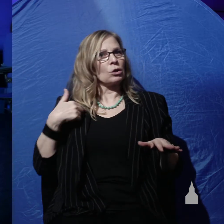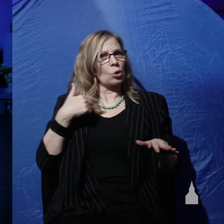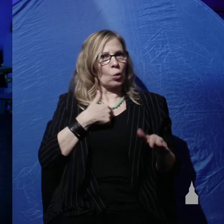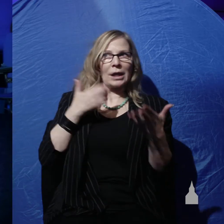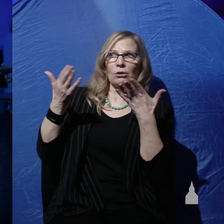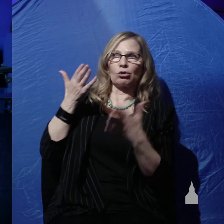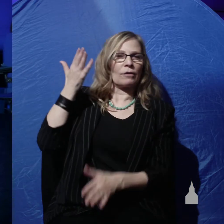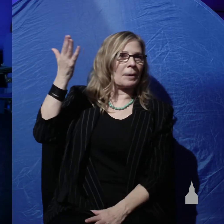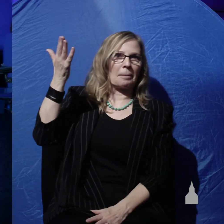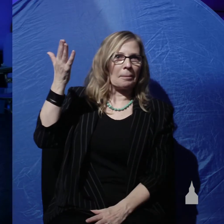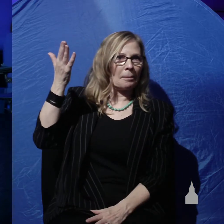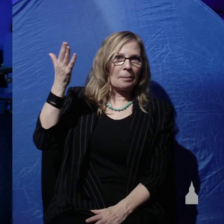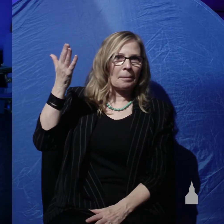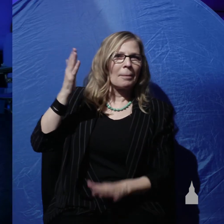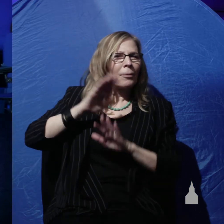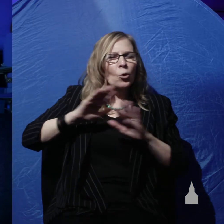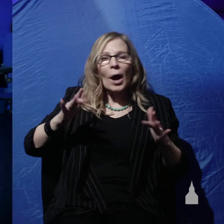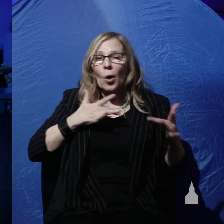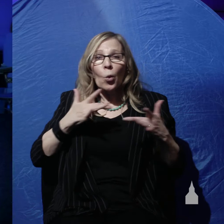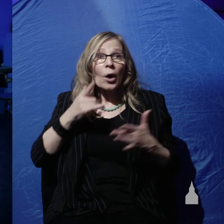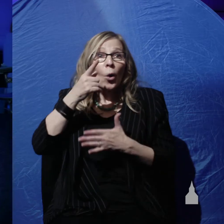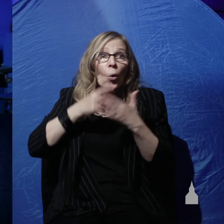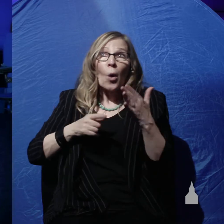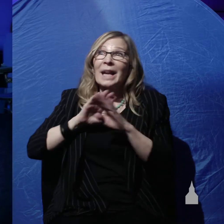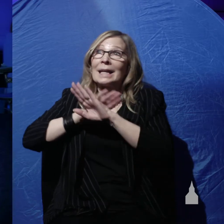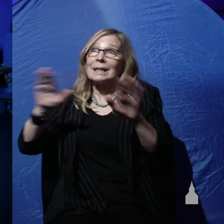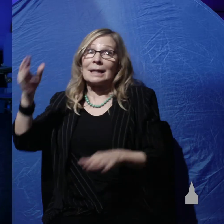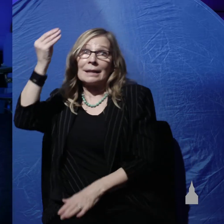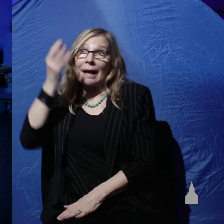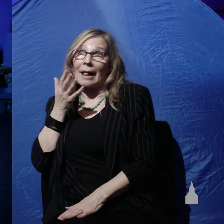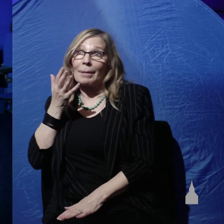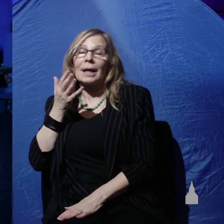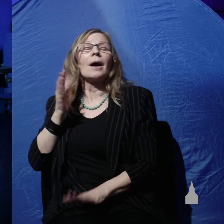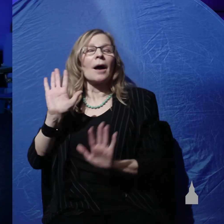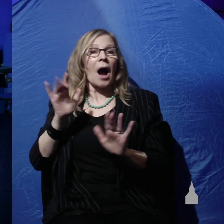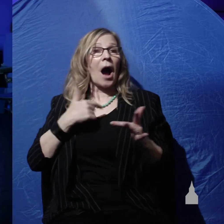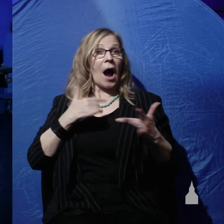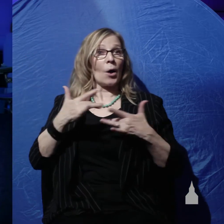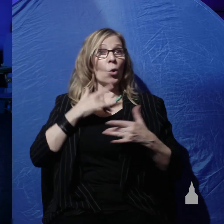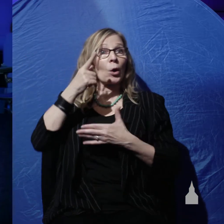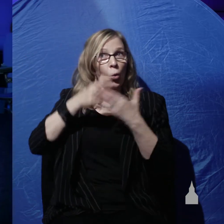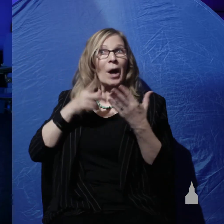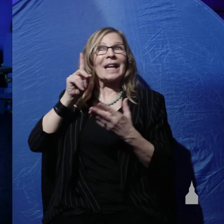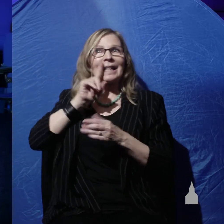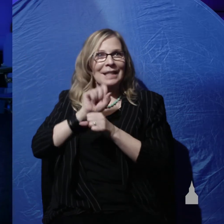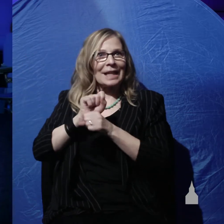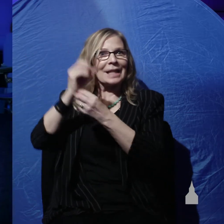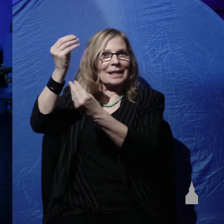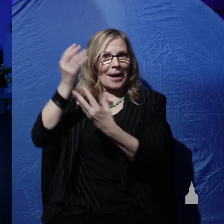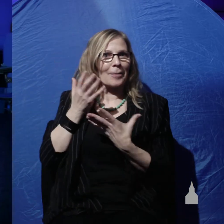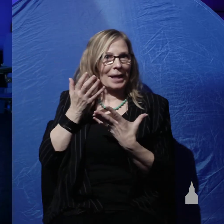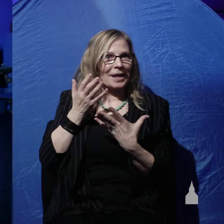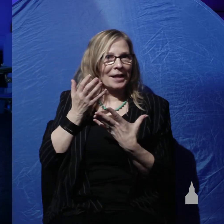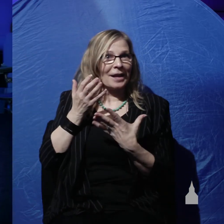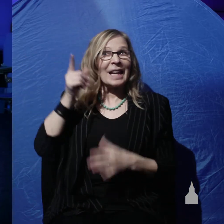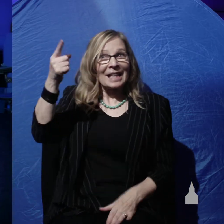So, I don't worry about what God didn't say. I worry about what He did say. And He really did say He created the sun